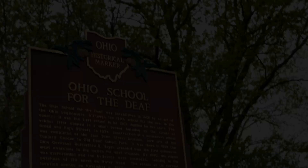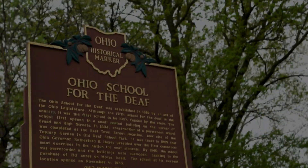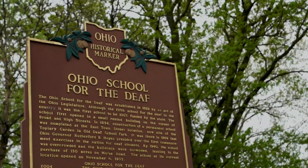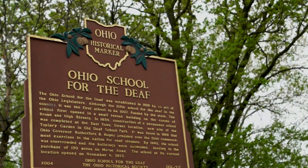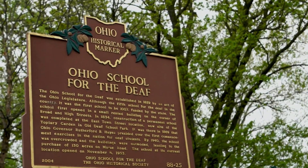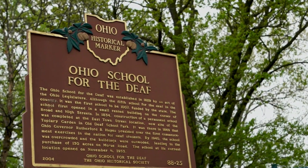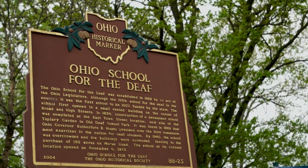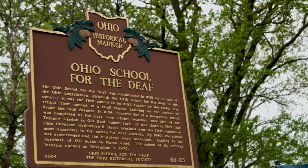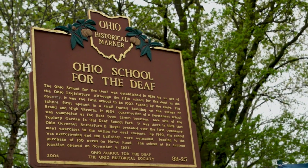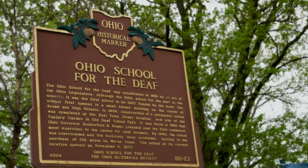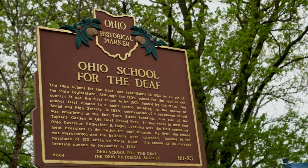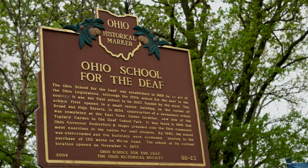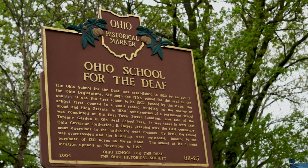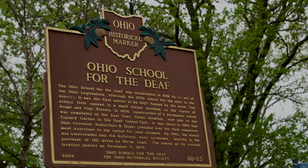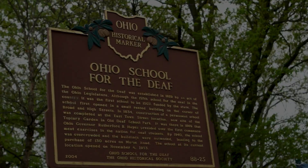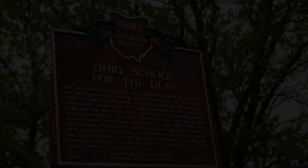Music